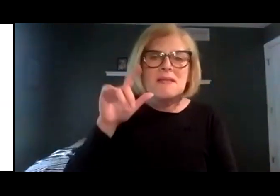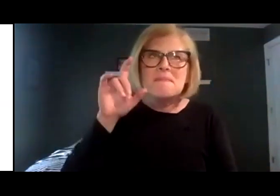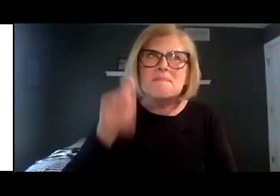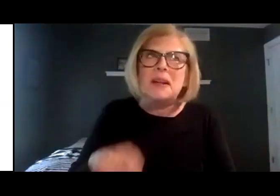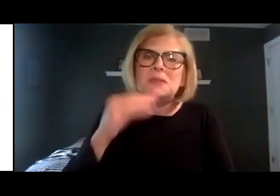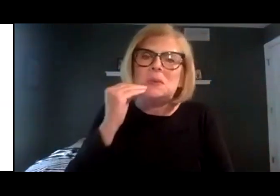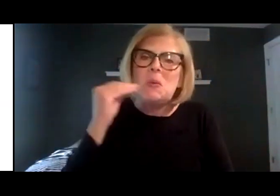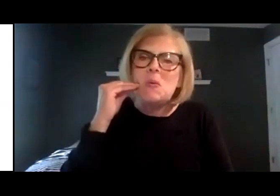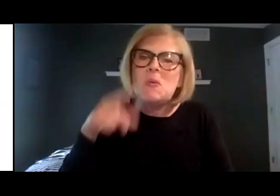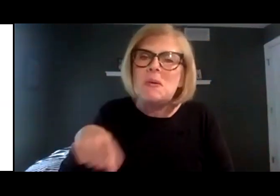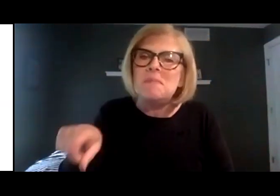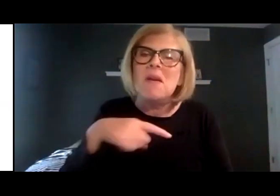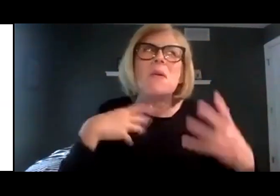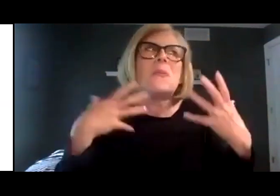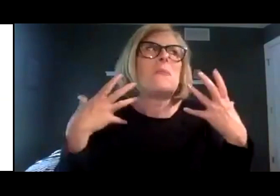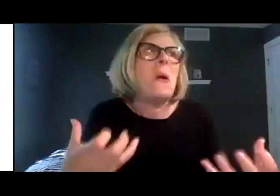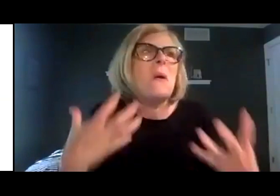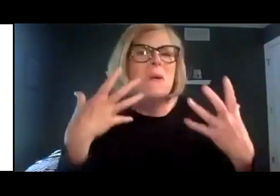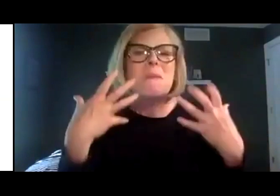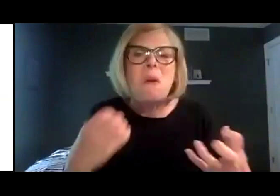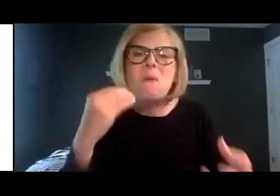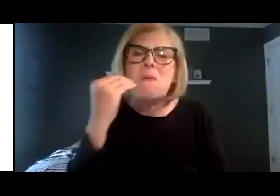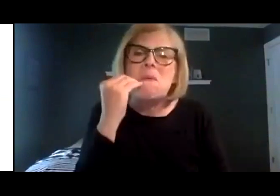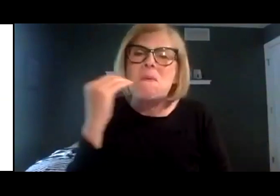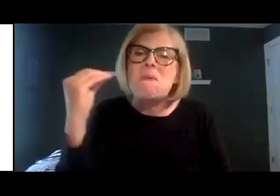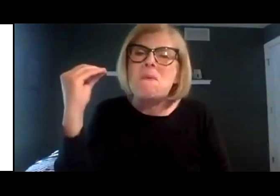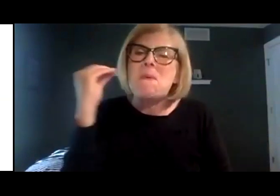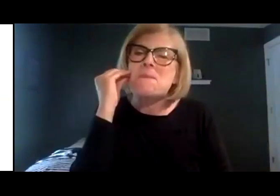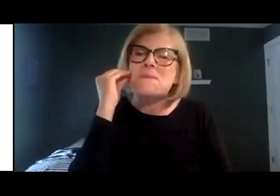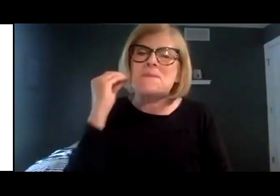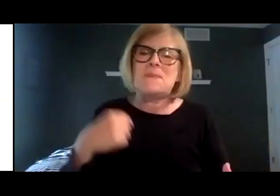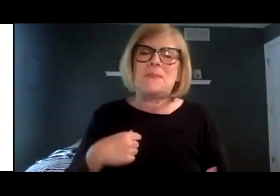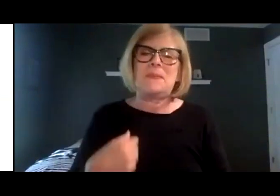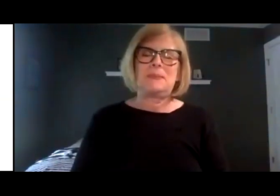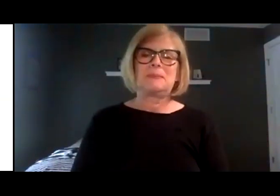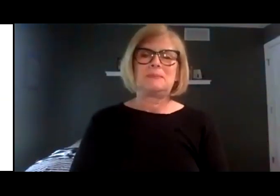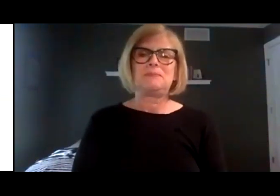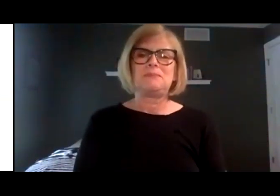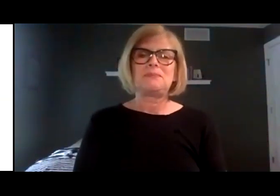said. I know I've always wanted a home.